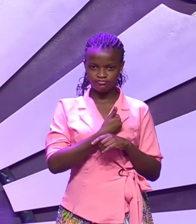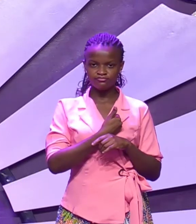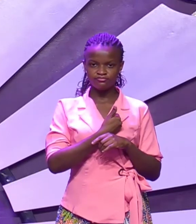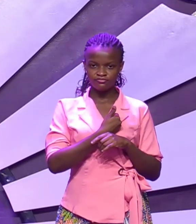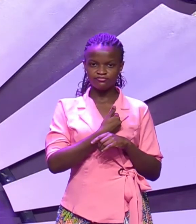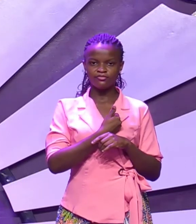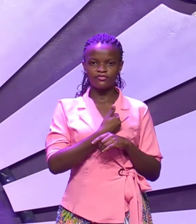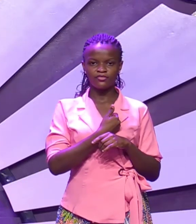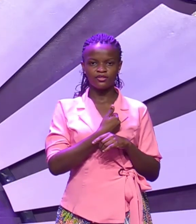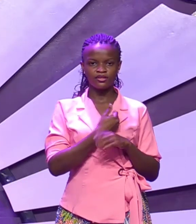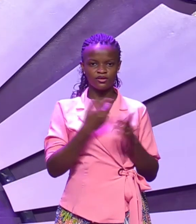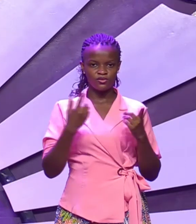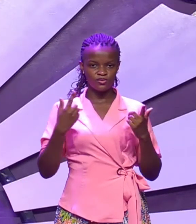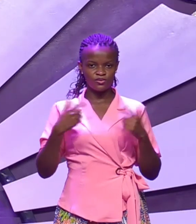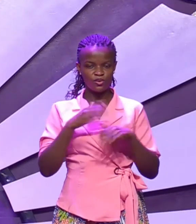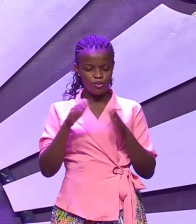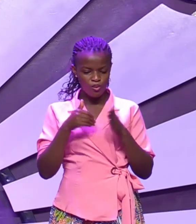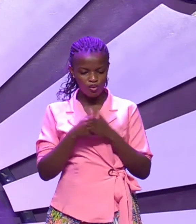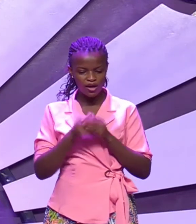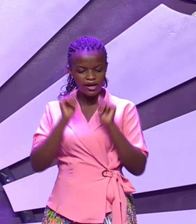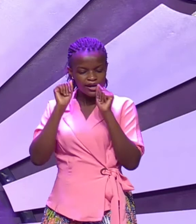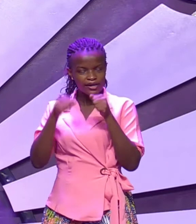so that all of us can identify with the Paul